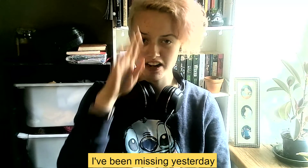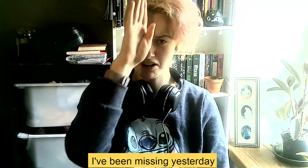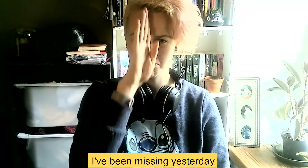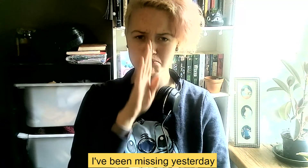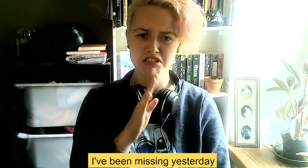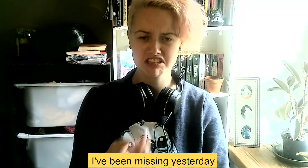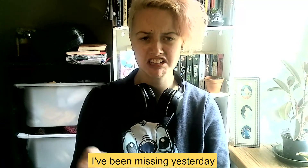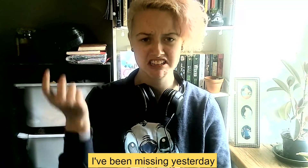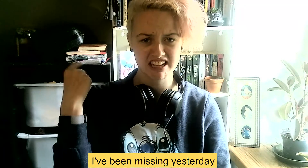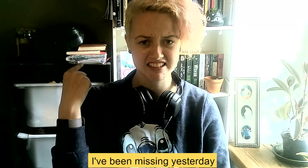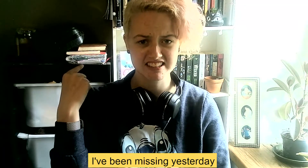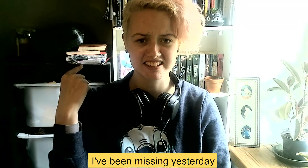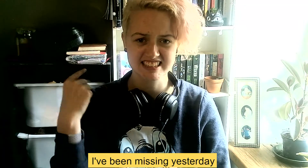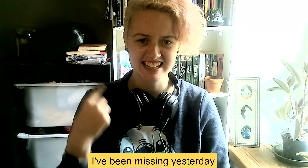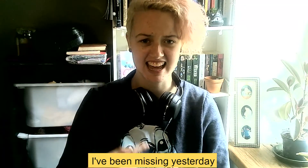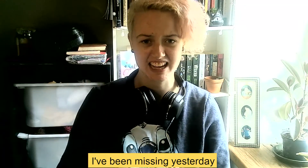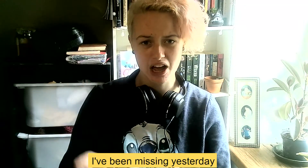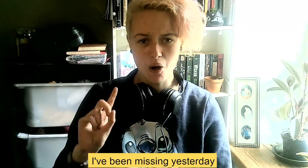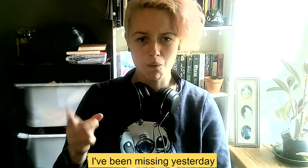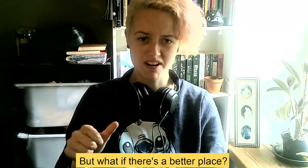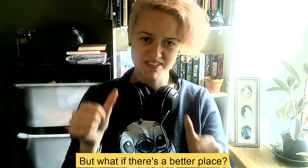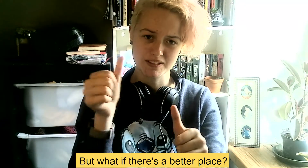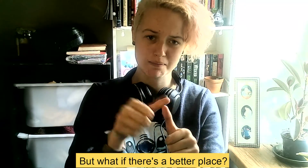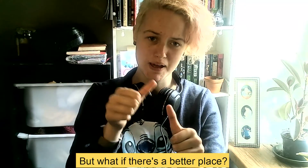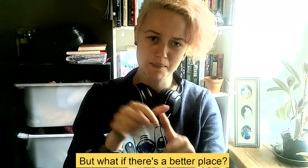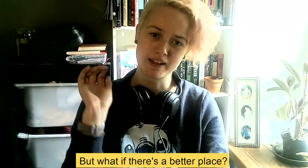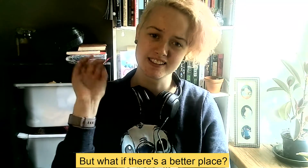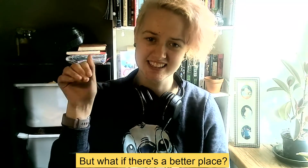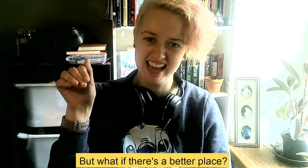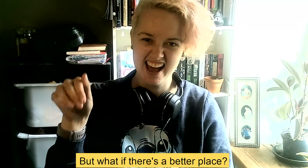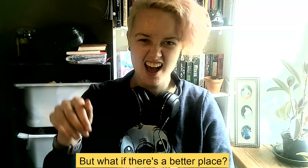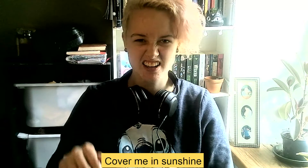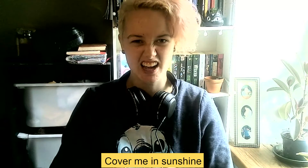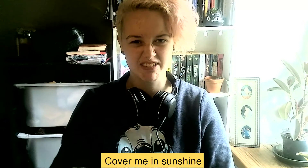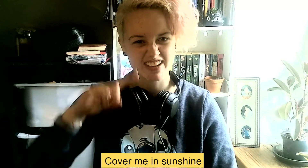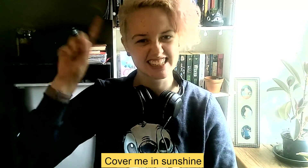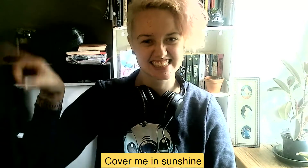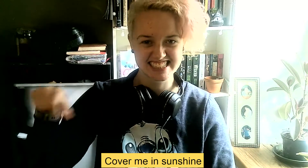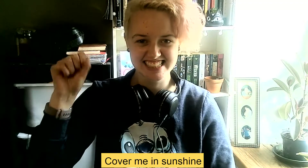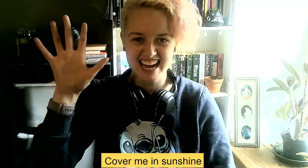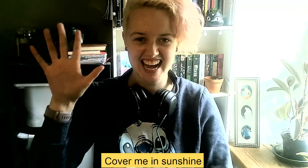I've been missing yesterday, but what if there's a better place? Cover me in sunshine,